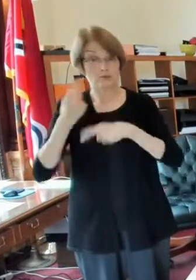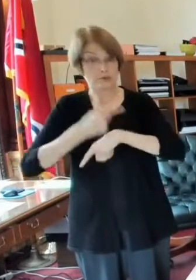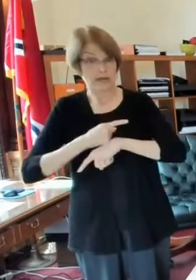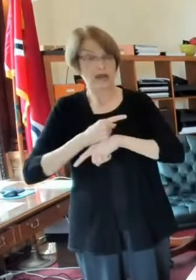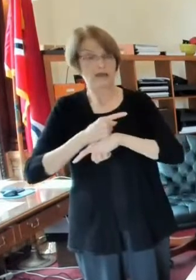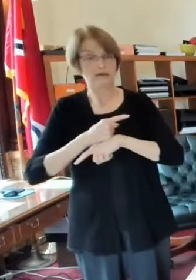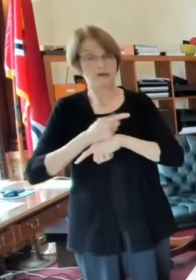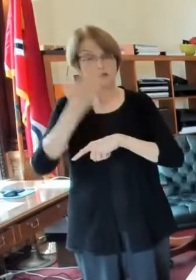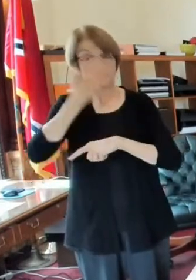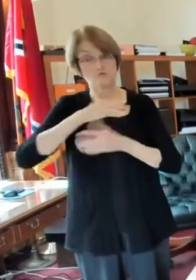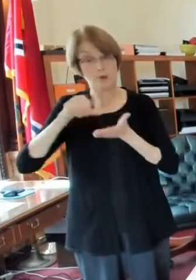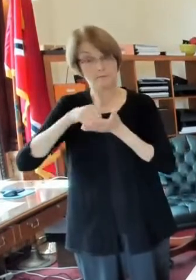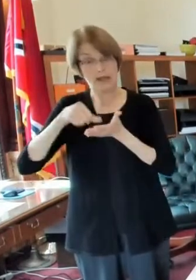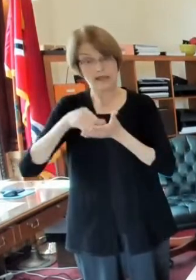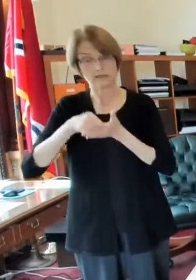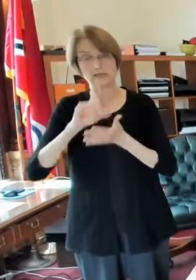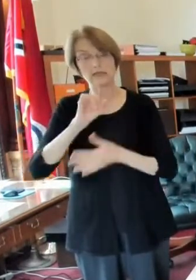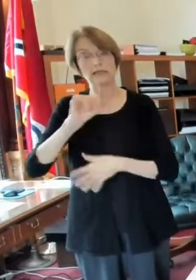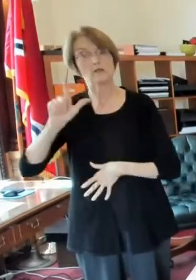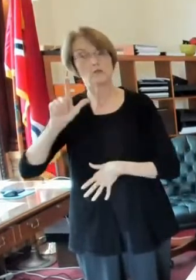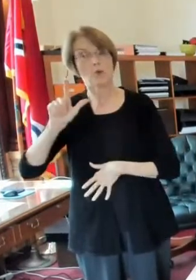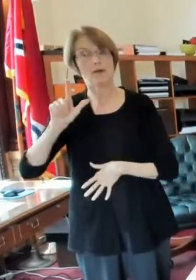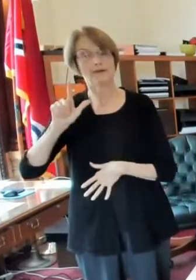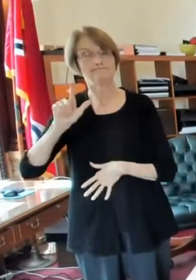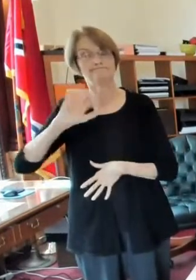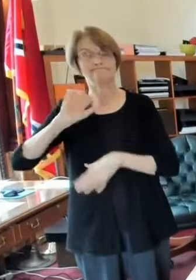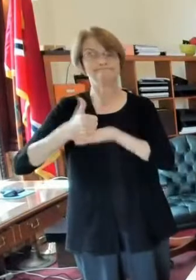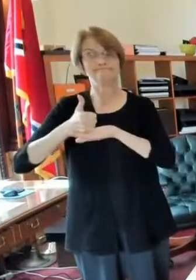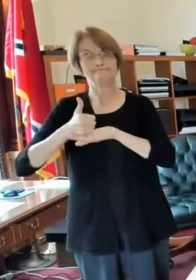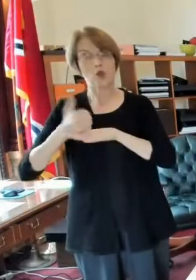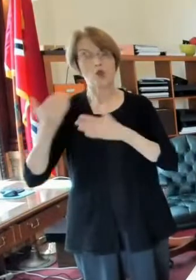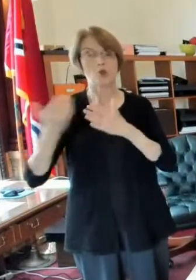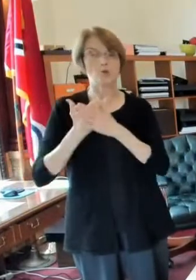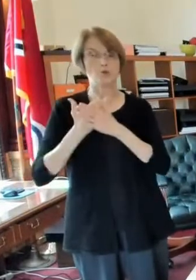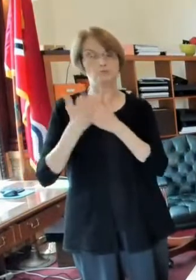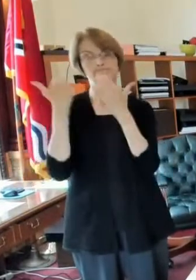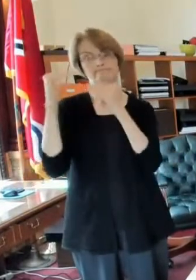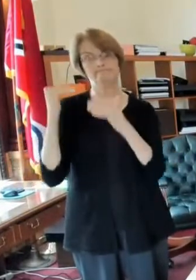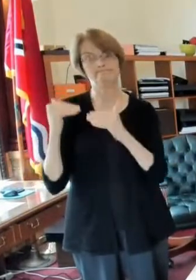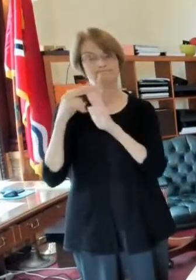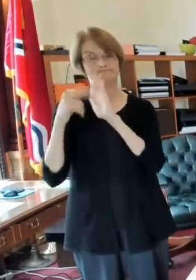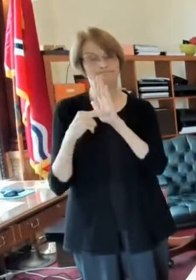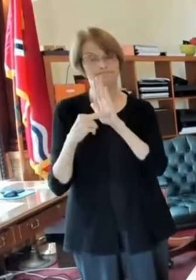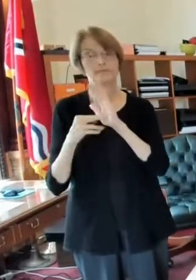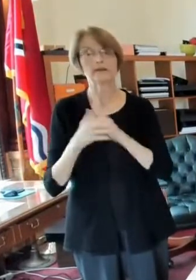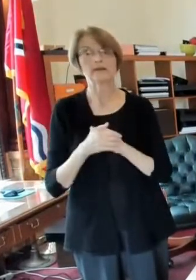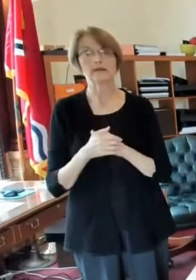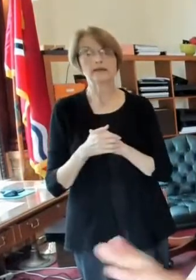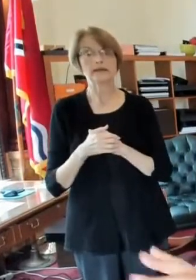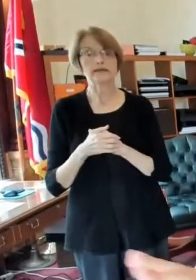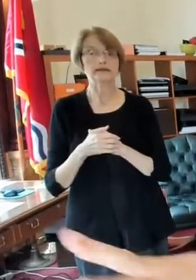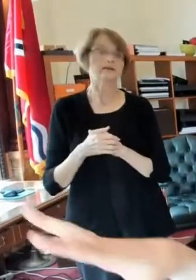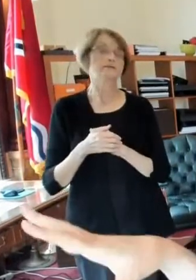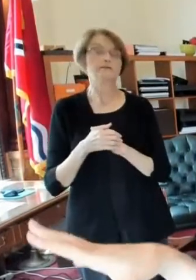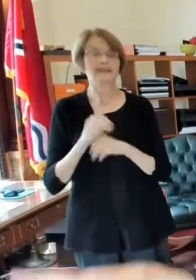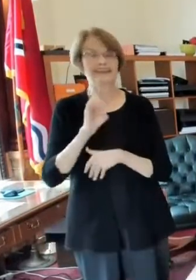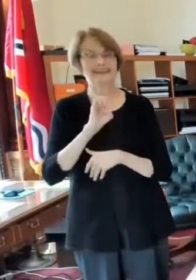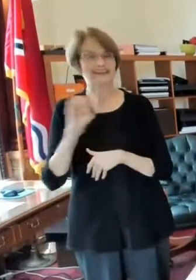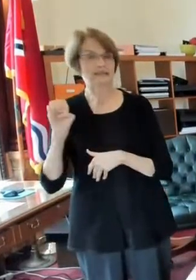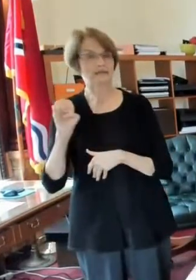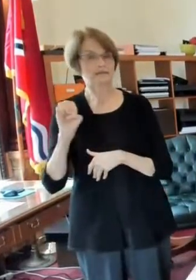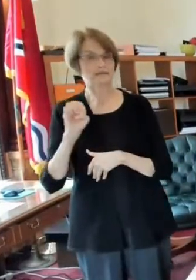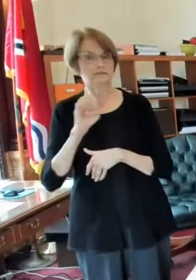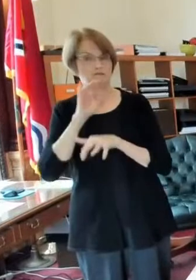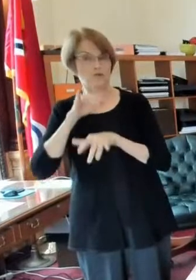that illinois has some new um restrictions in place illinois uh on the east side